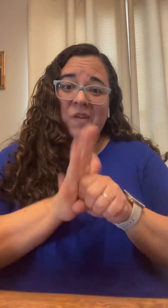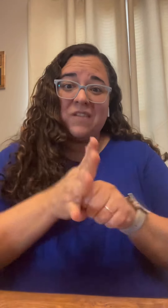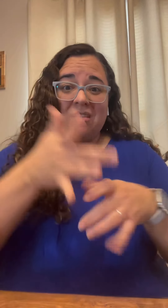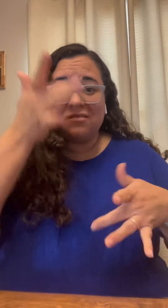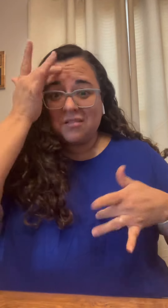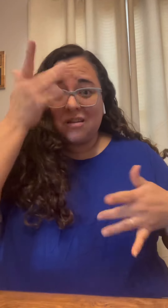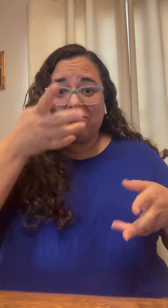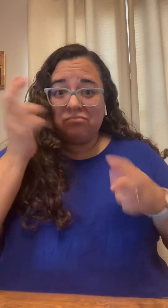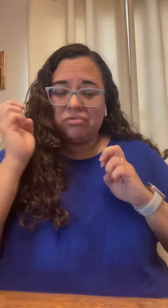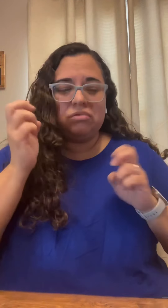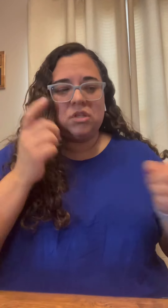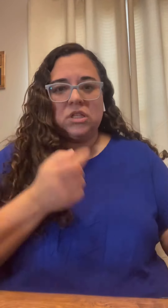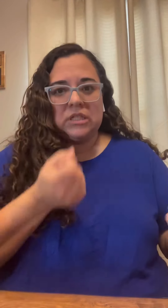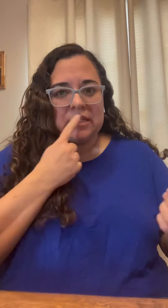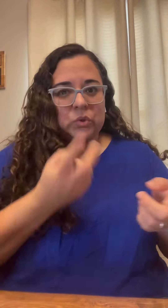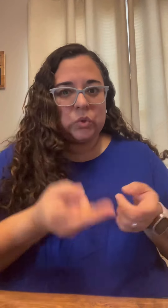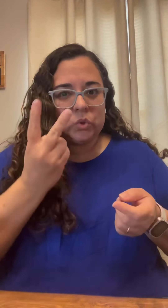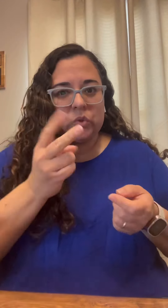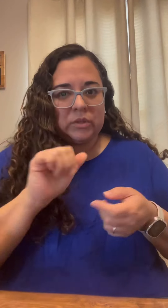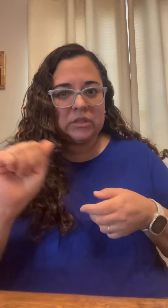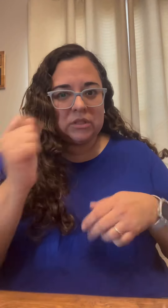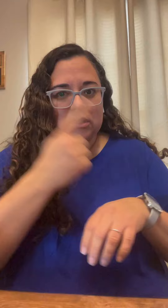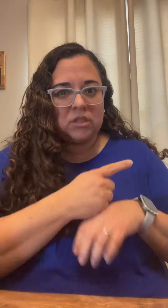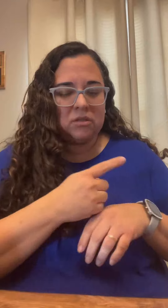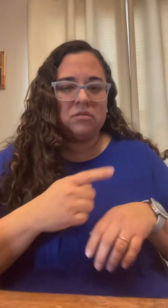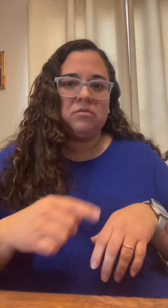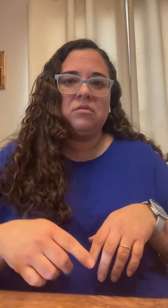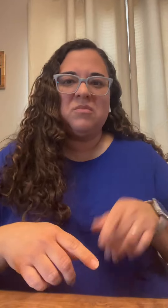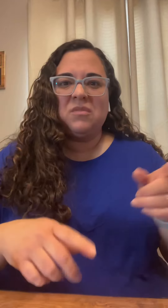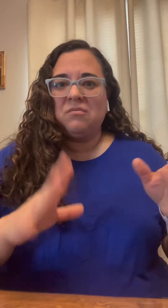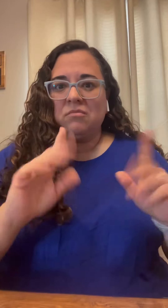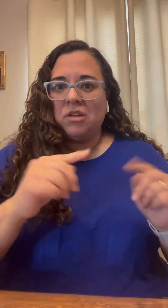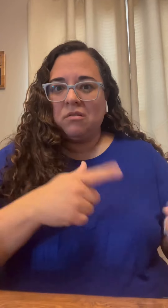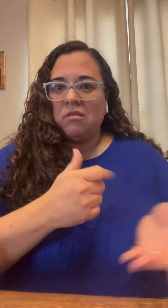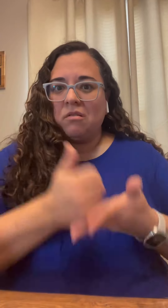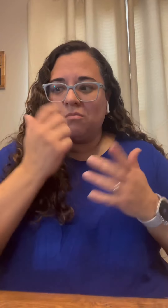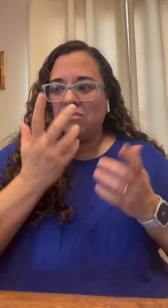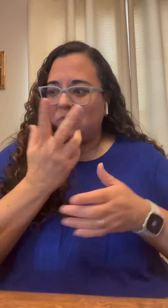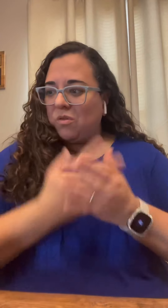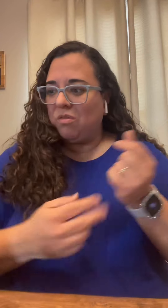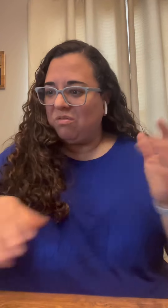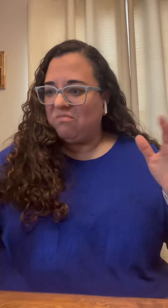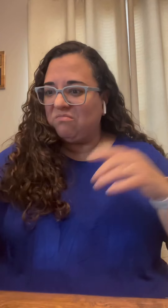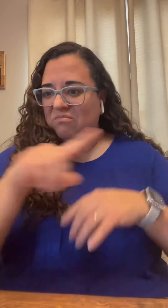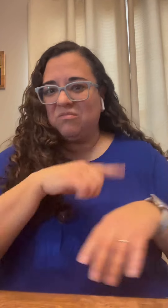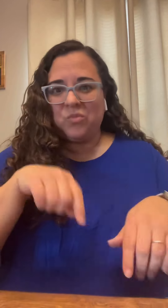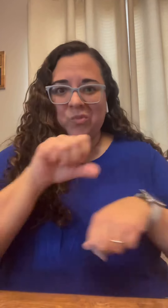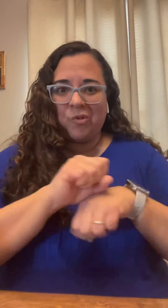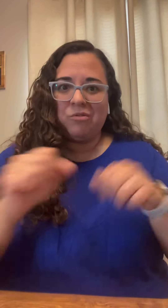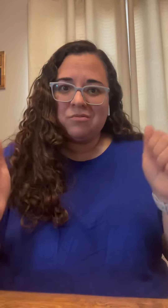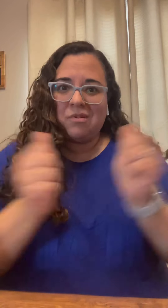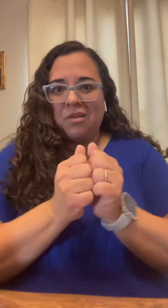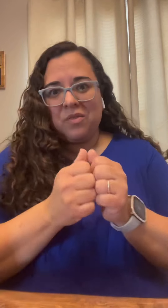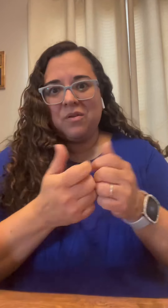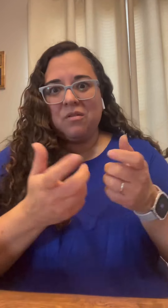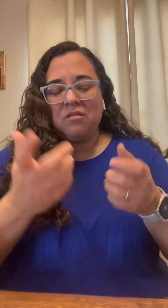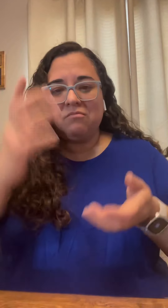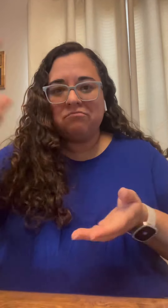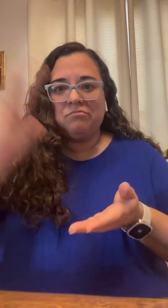a day but when you're actually sick with covid you would take two a day and they're all working